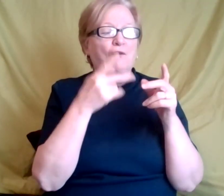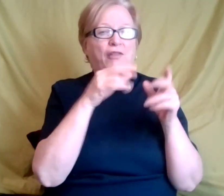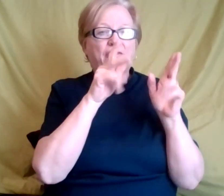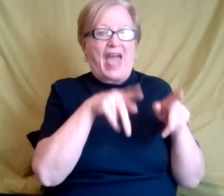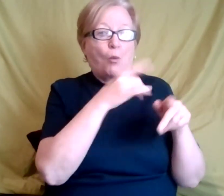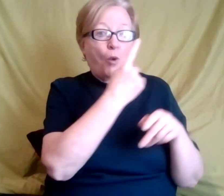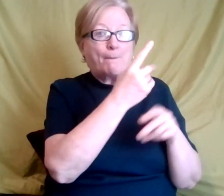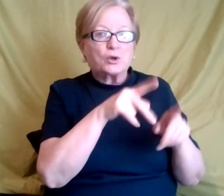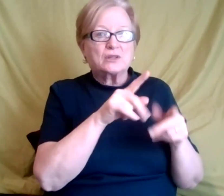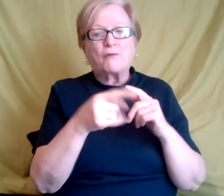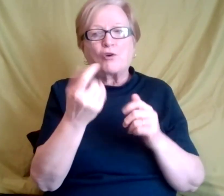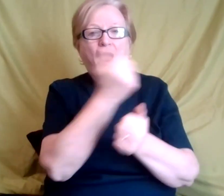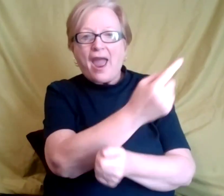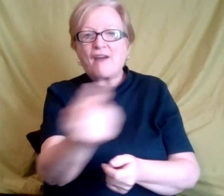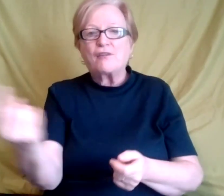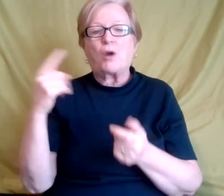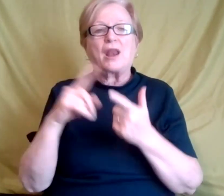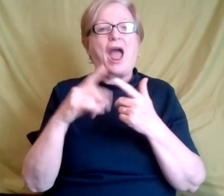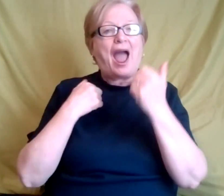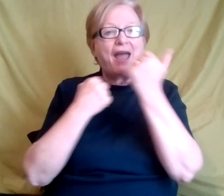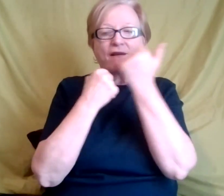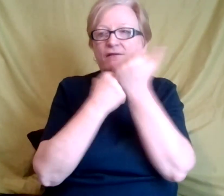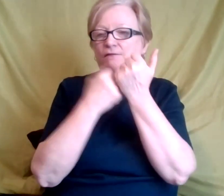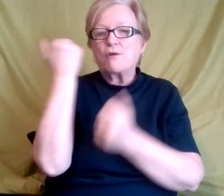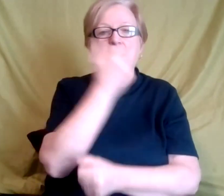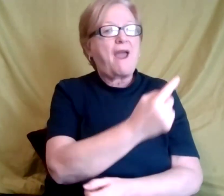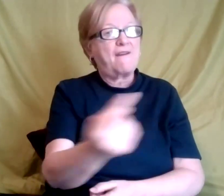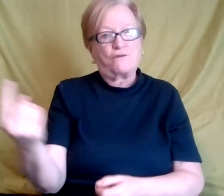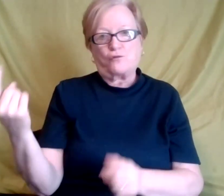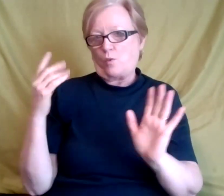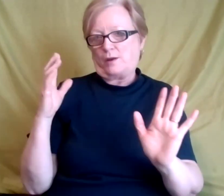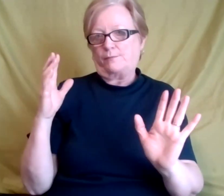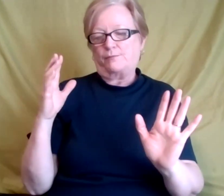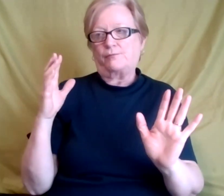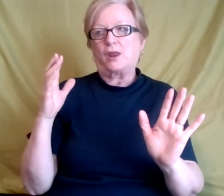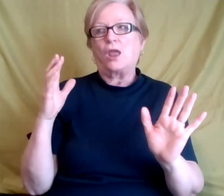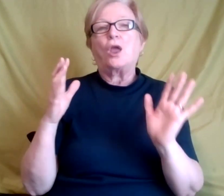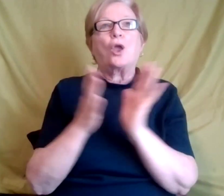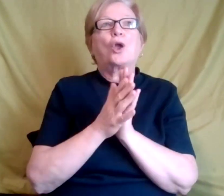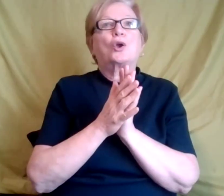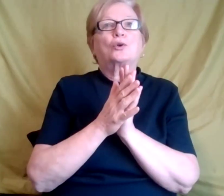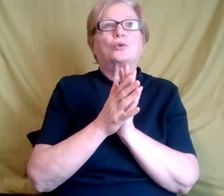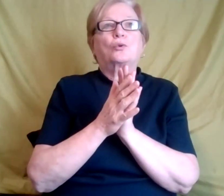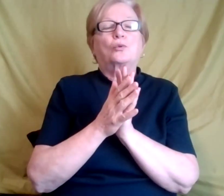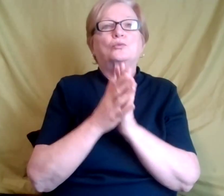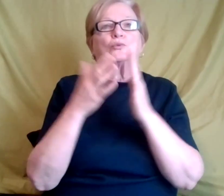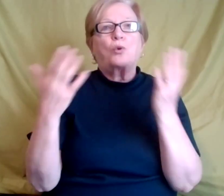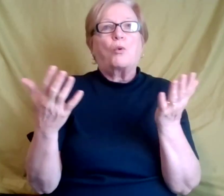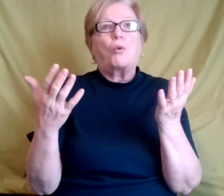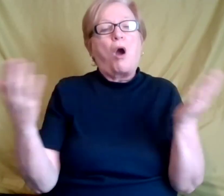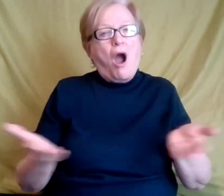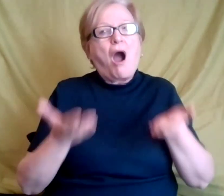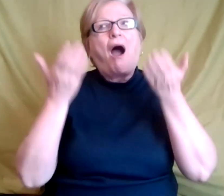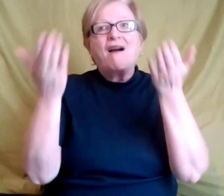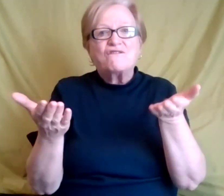I advocate for everybody, I advocate for everyone. Um, uh, again, you know, offer those,